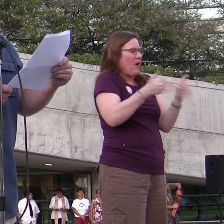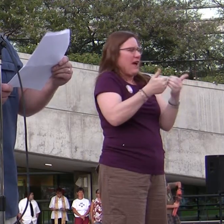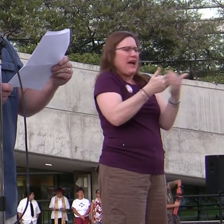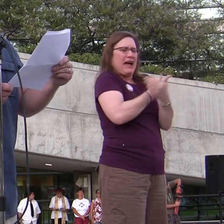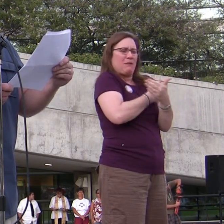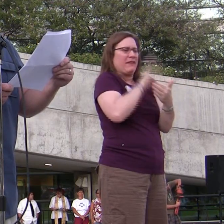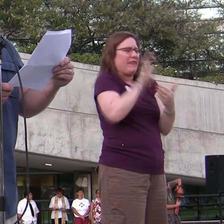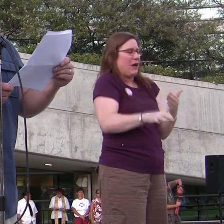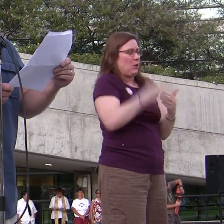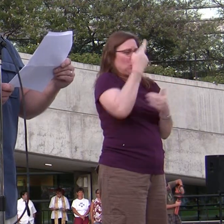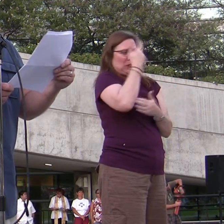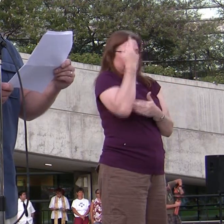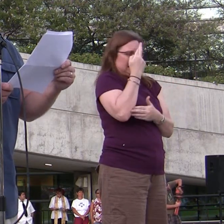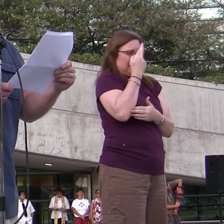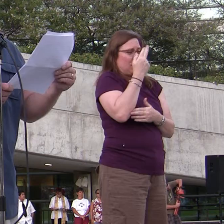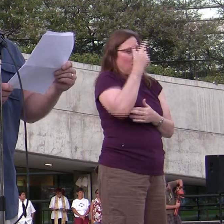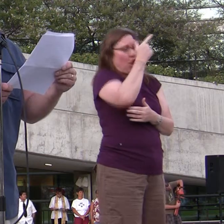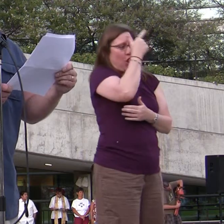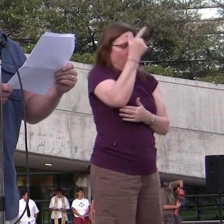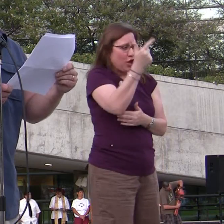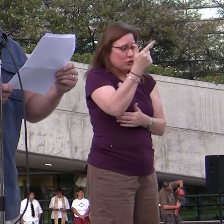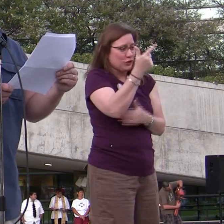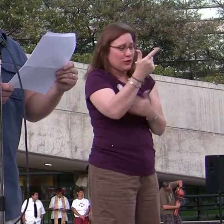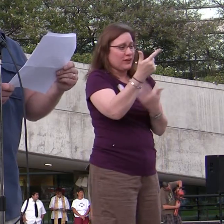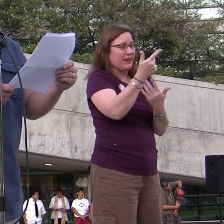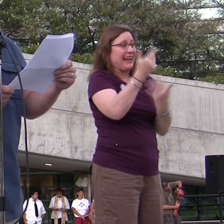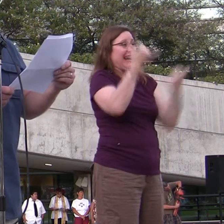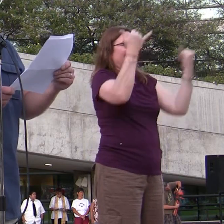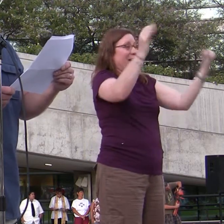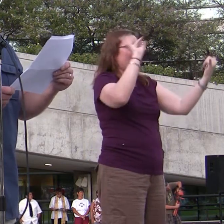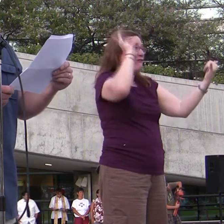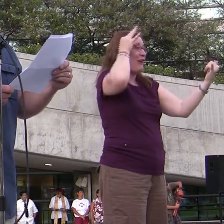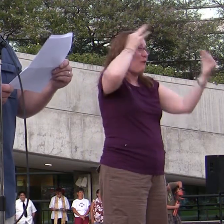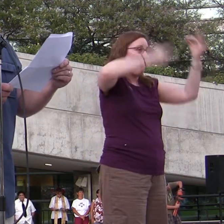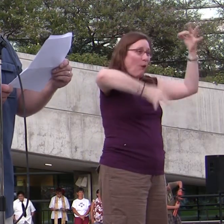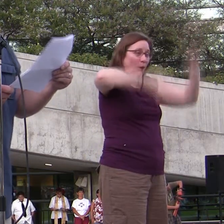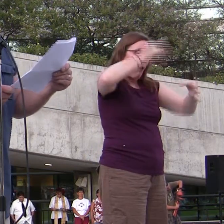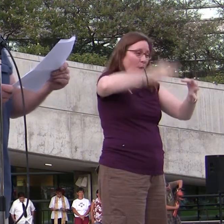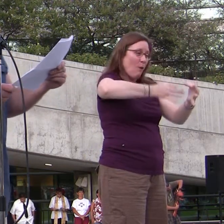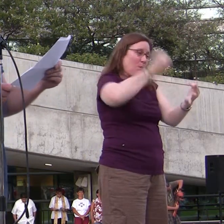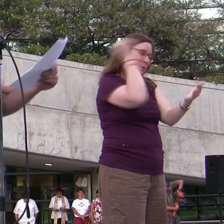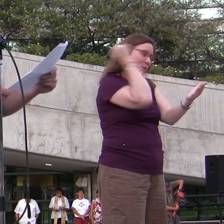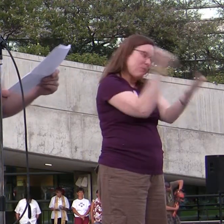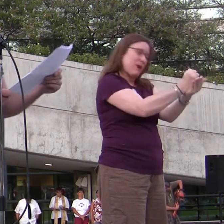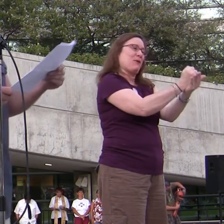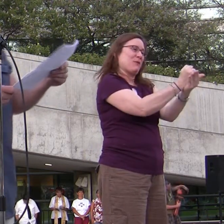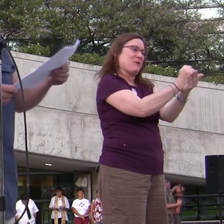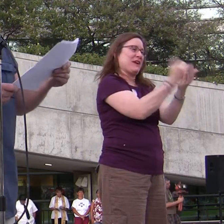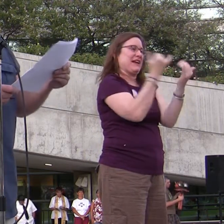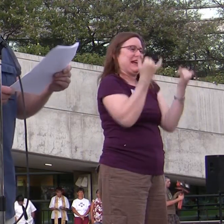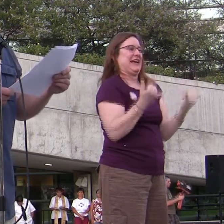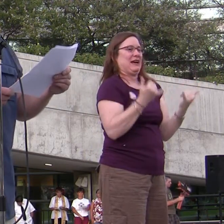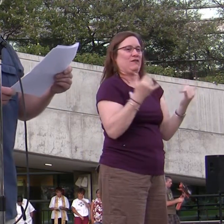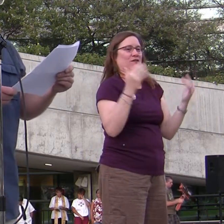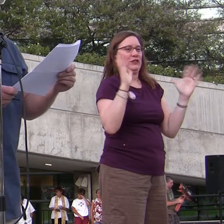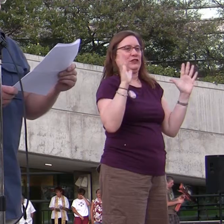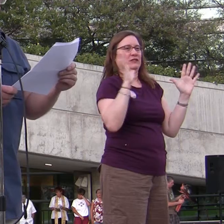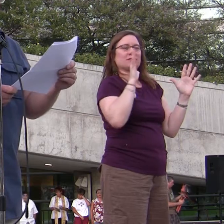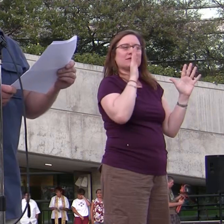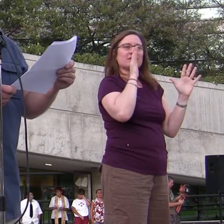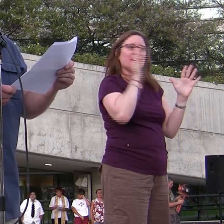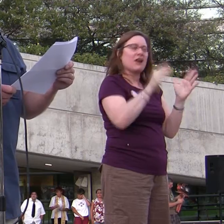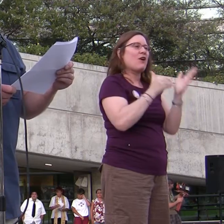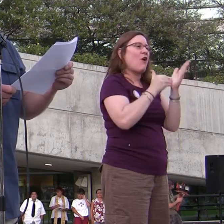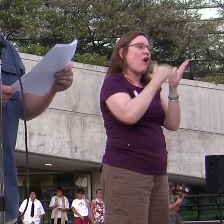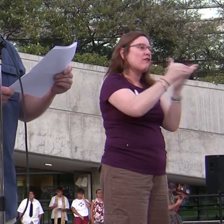logic, or rationality, and now a federal court has stamped that in stone. It isn't often that you get to